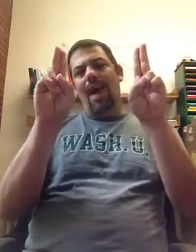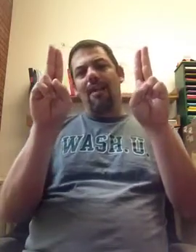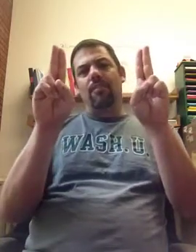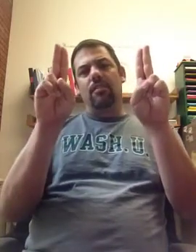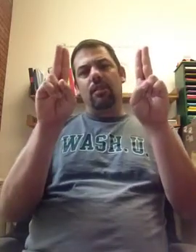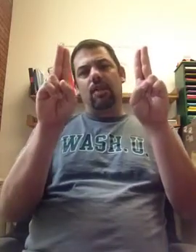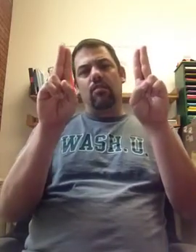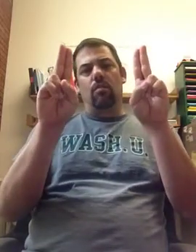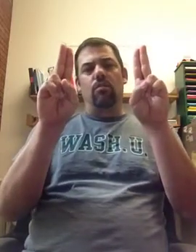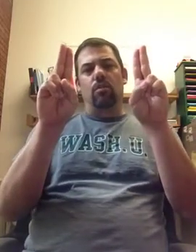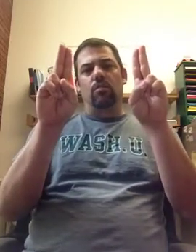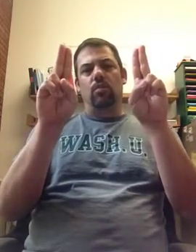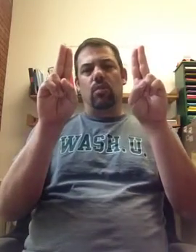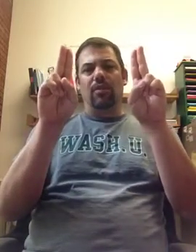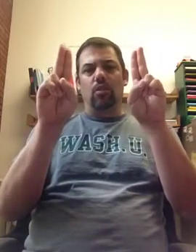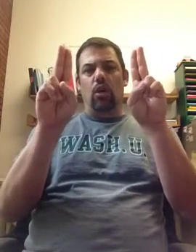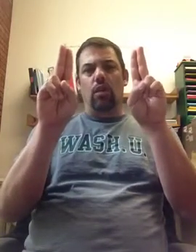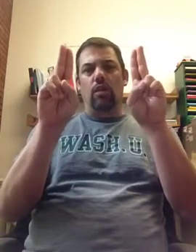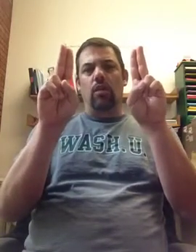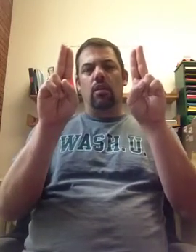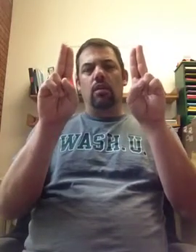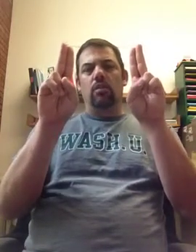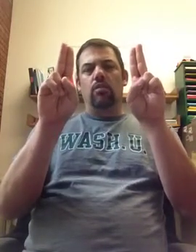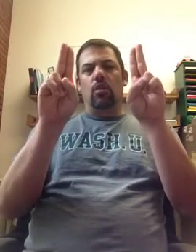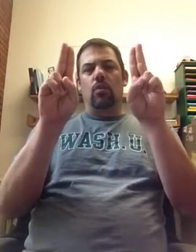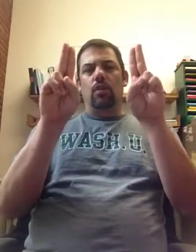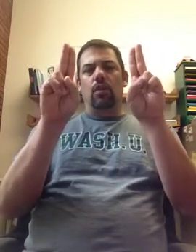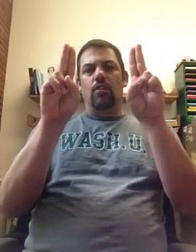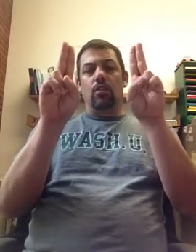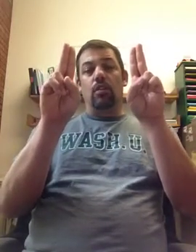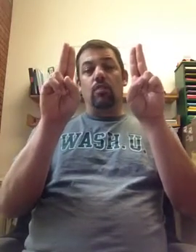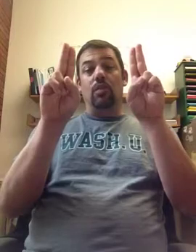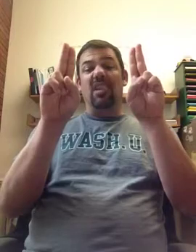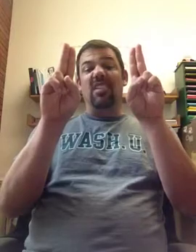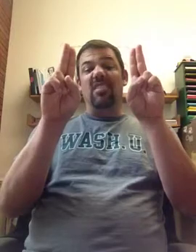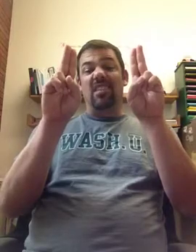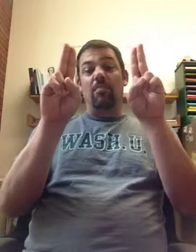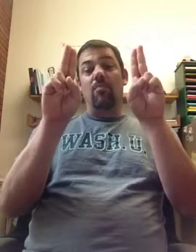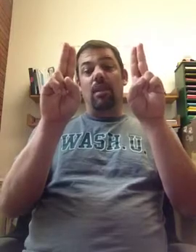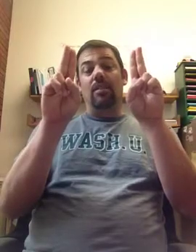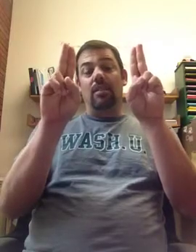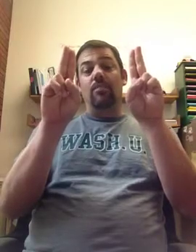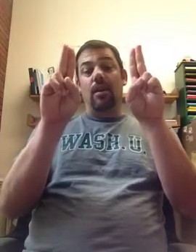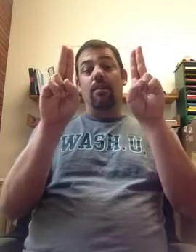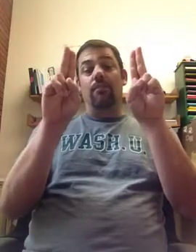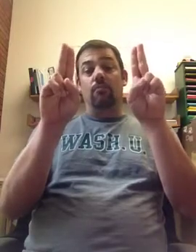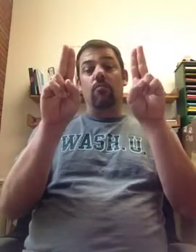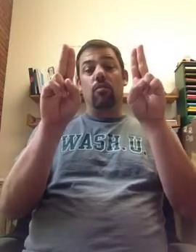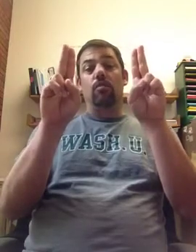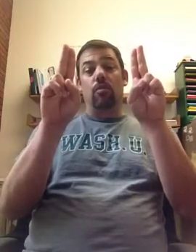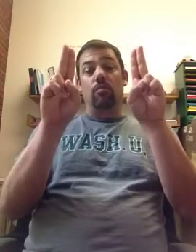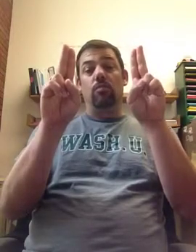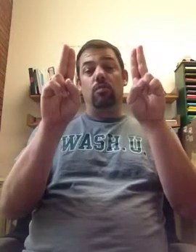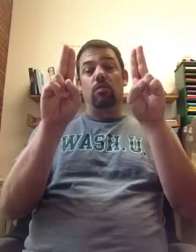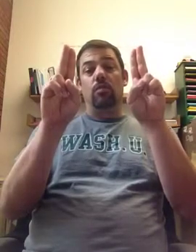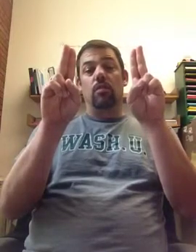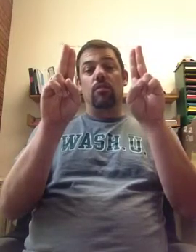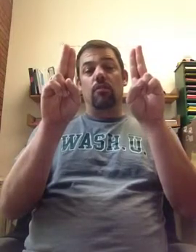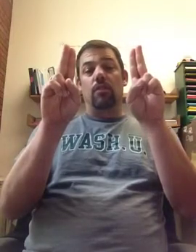half as many chromosomes as when we started. So what we're going to do is we need to separate this pair of chromosomes from